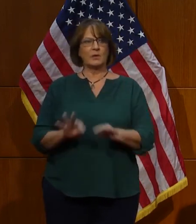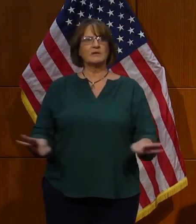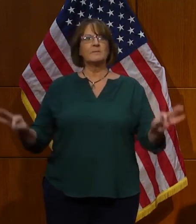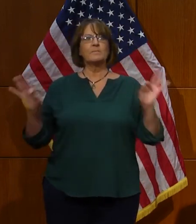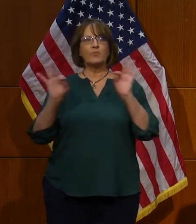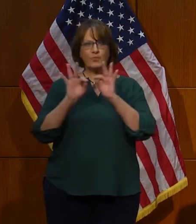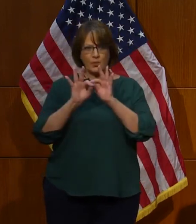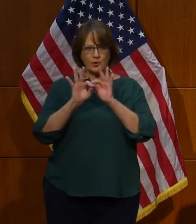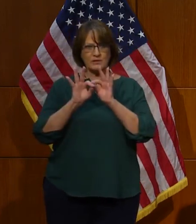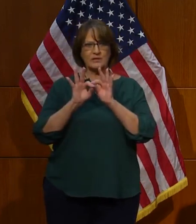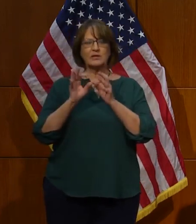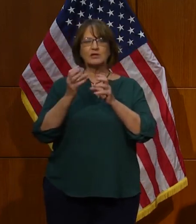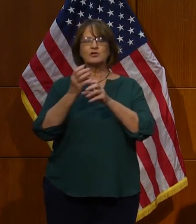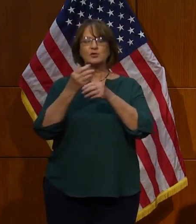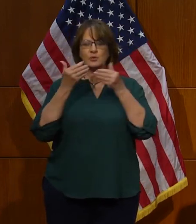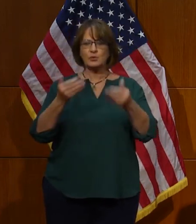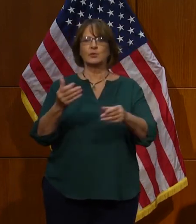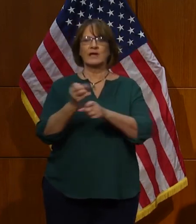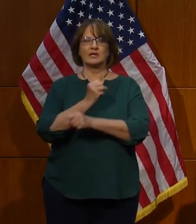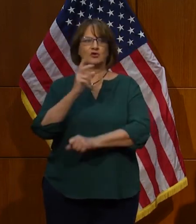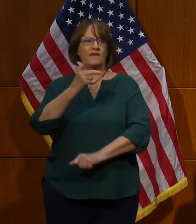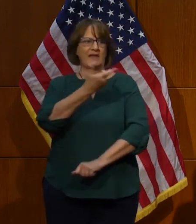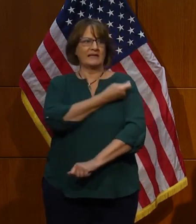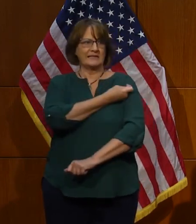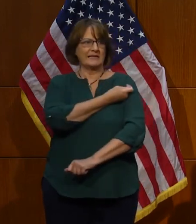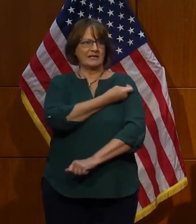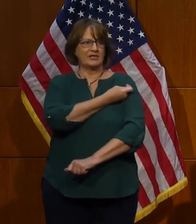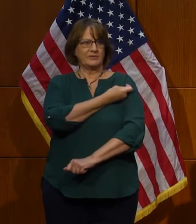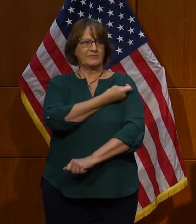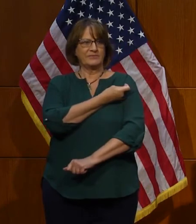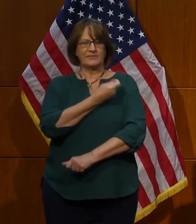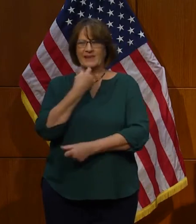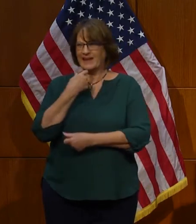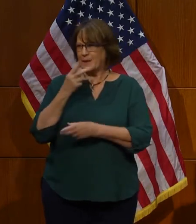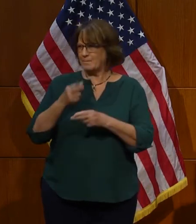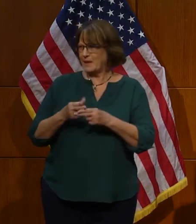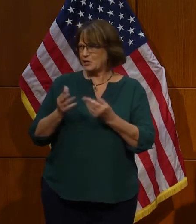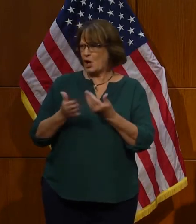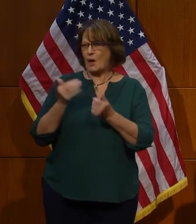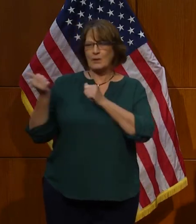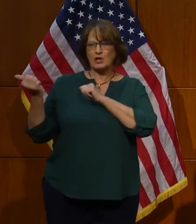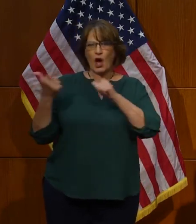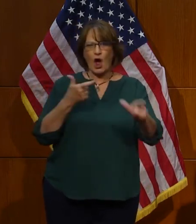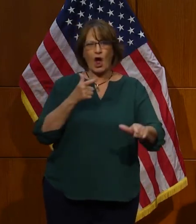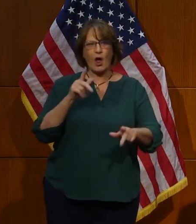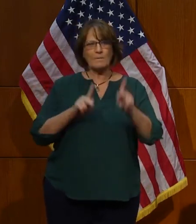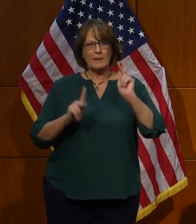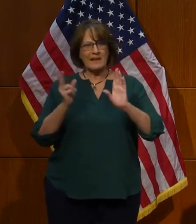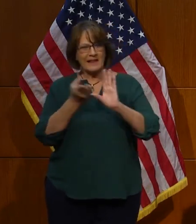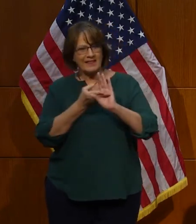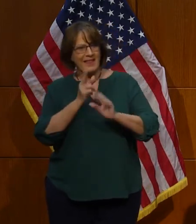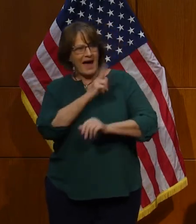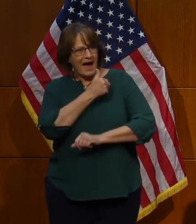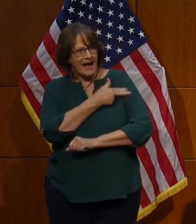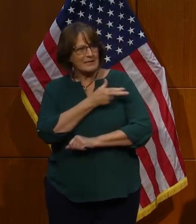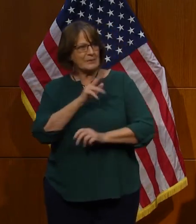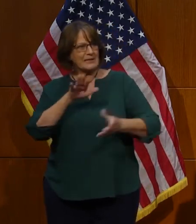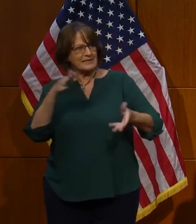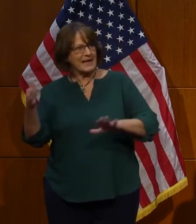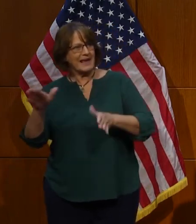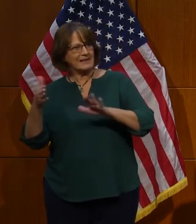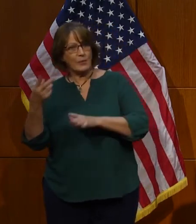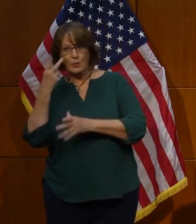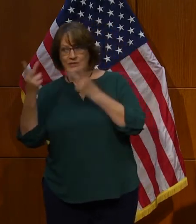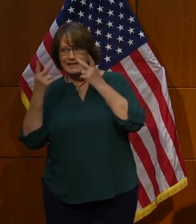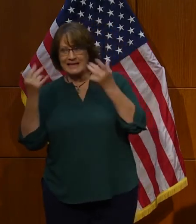to get vaccinated. As I said, almost all of the hospitalizations and deaths that we are seeing